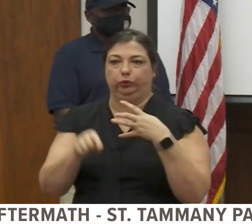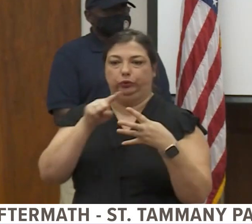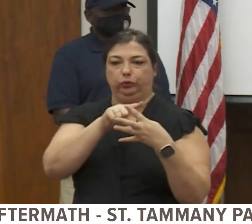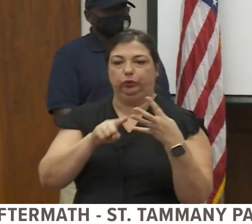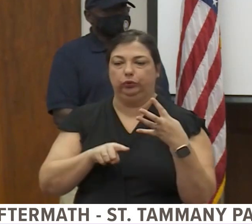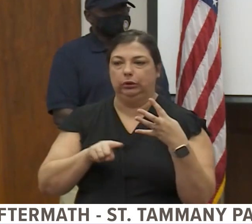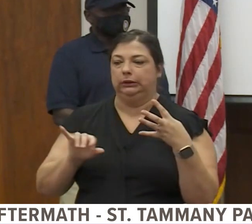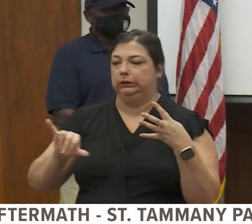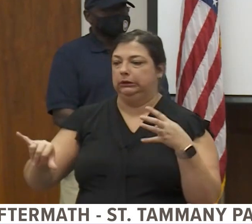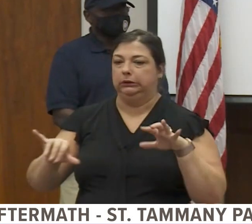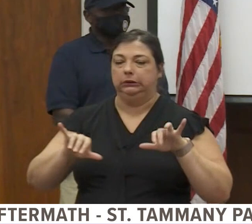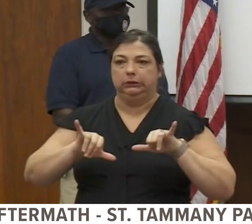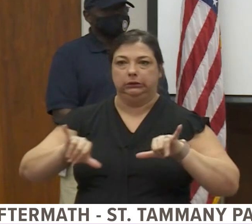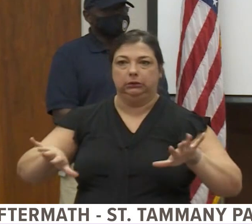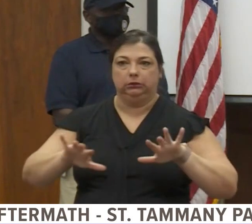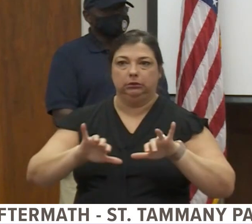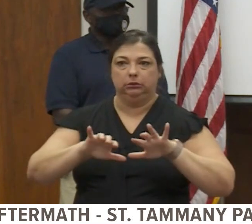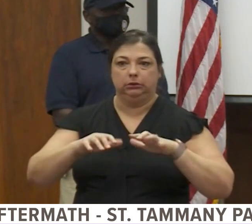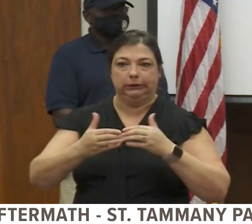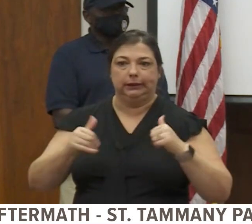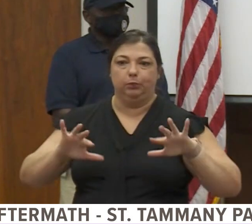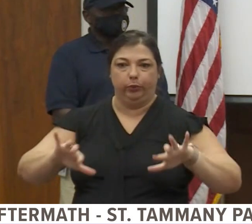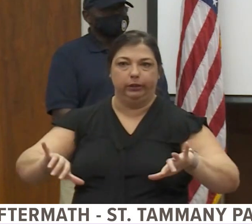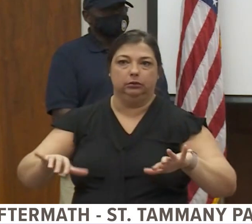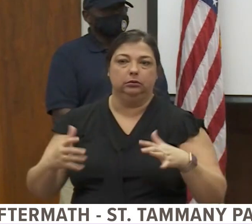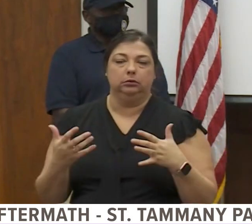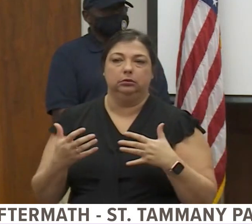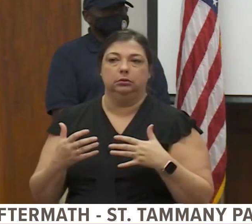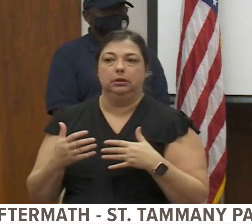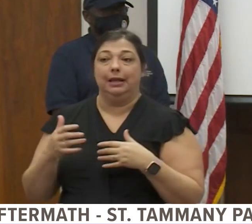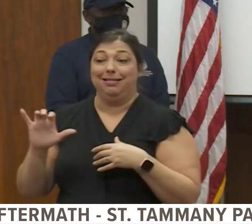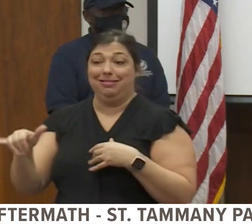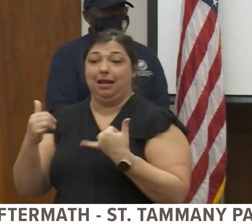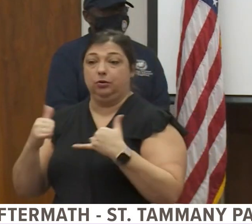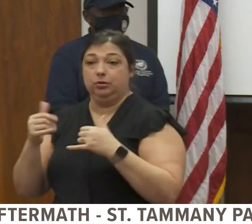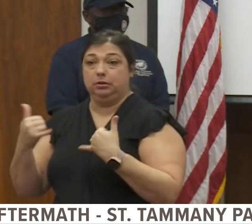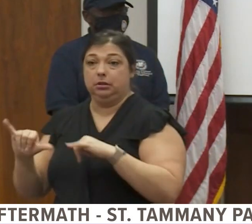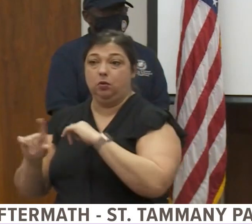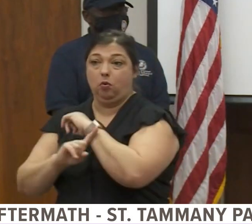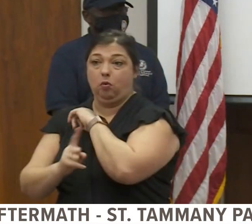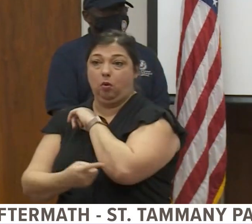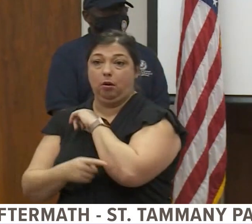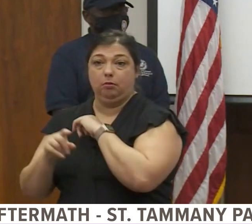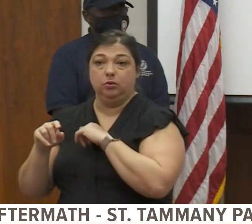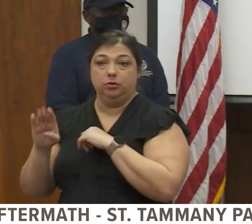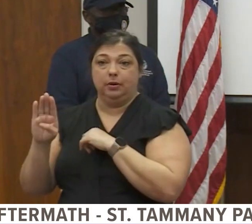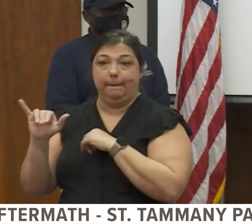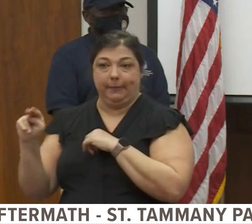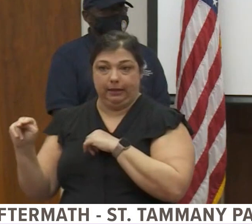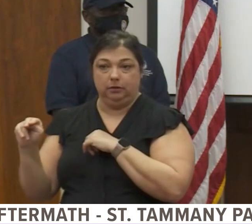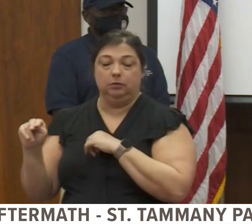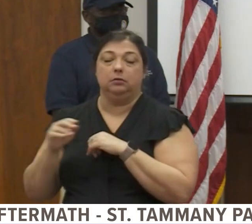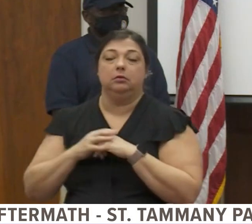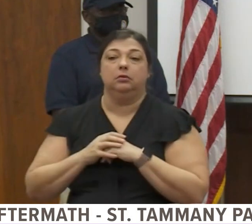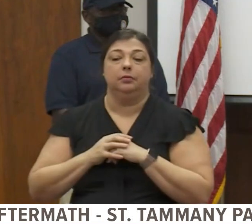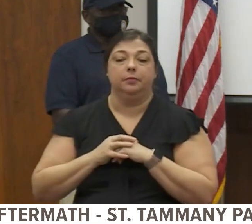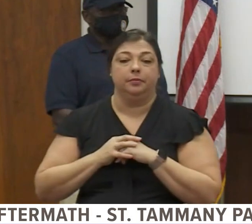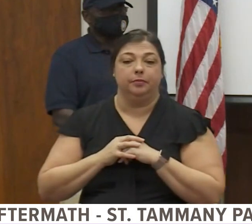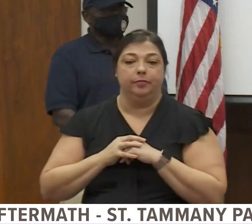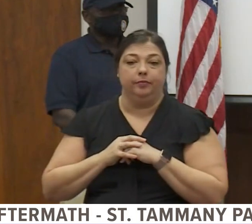garbage should be still placed in your household garbage bins and containers. And as we we